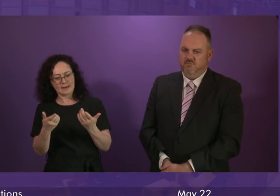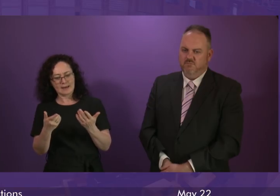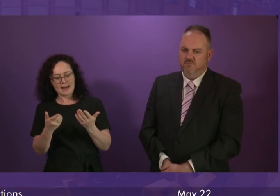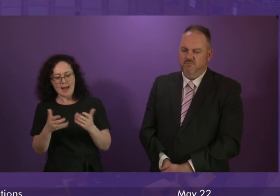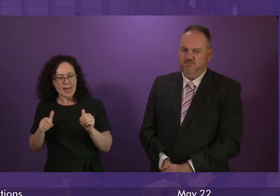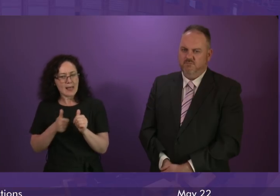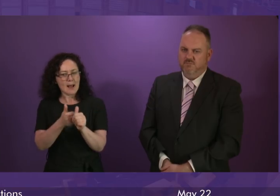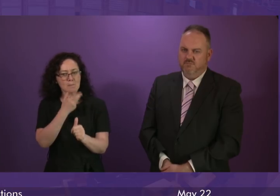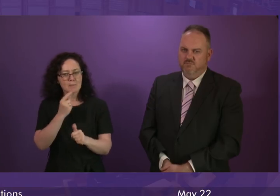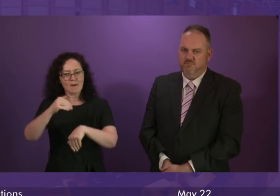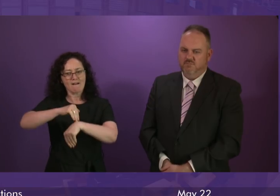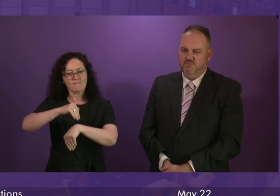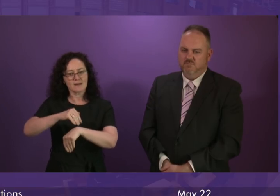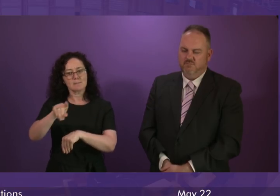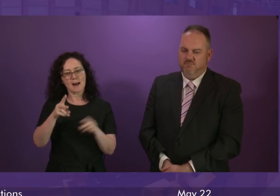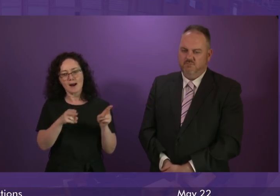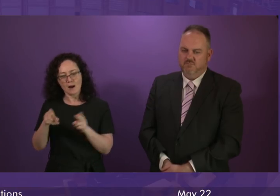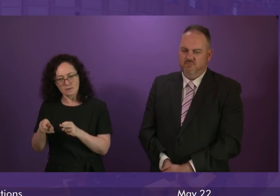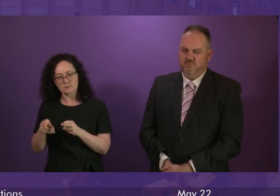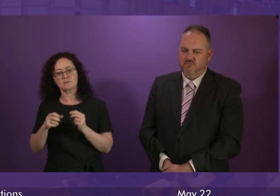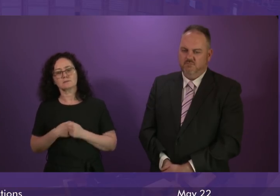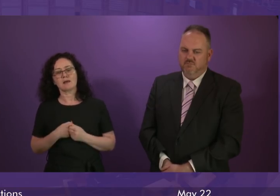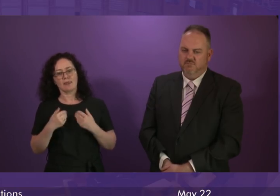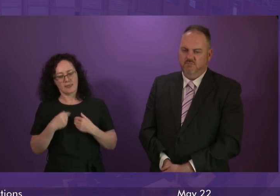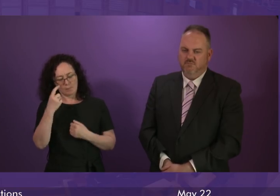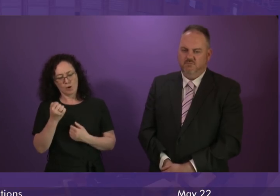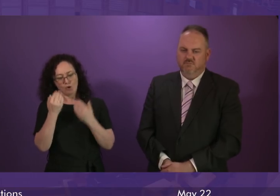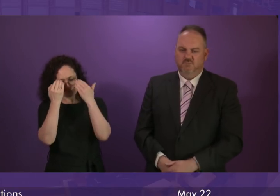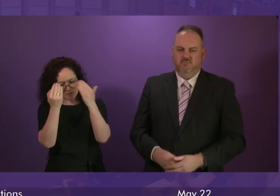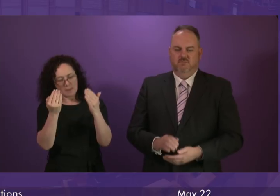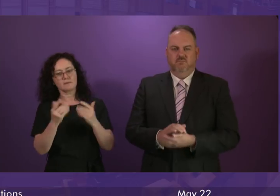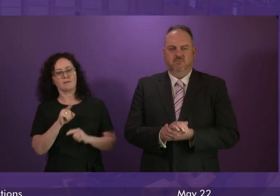Scotland that protects people and is based on dignity and respect. Thank you.